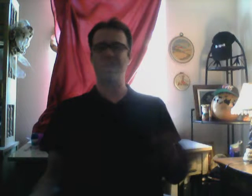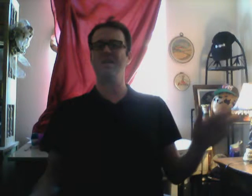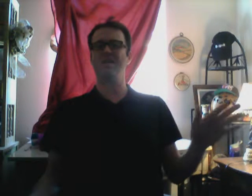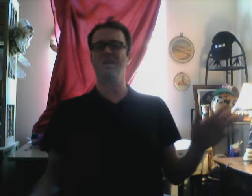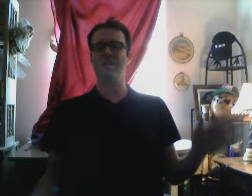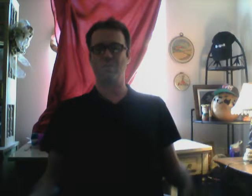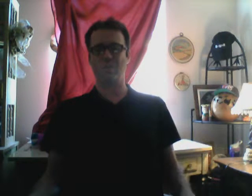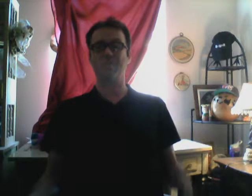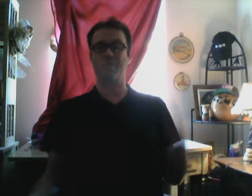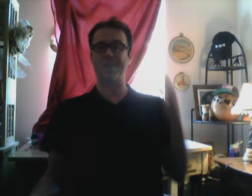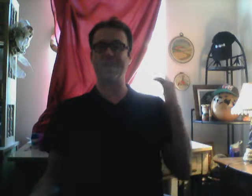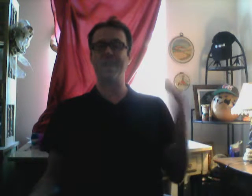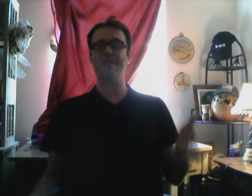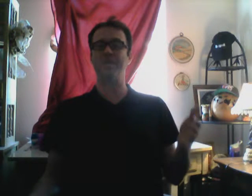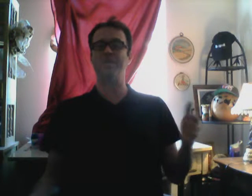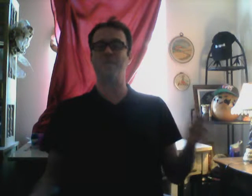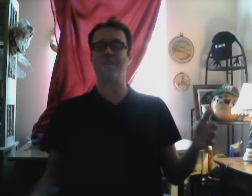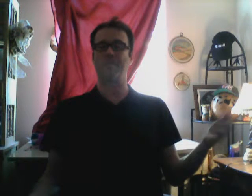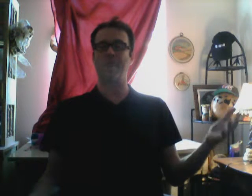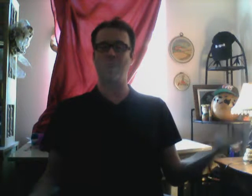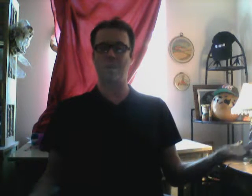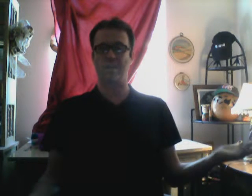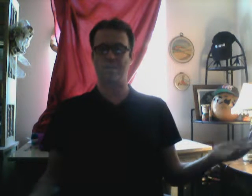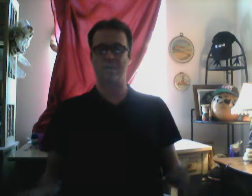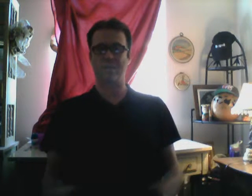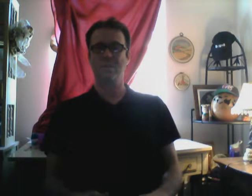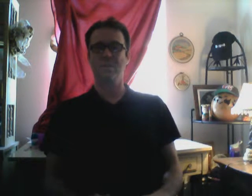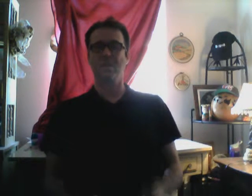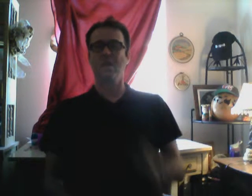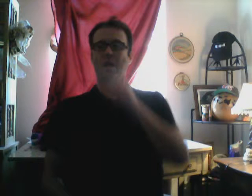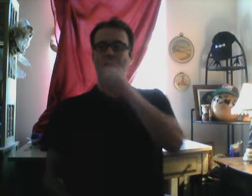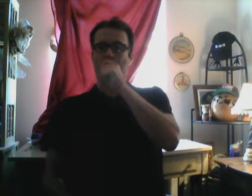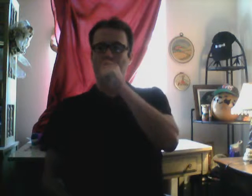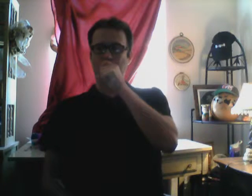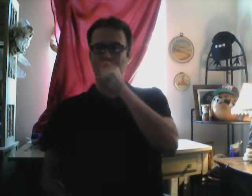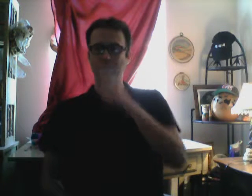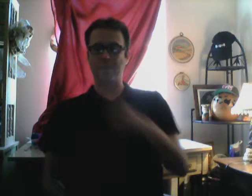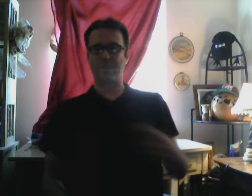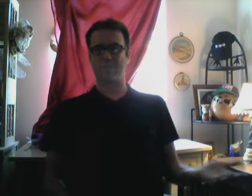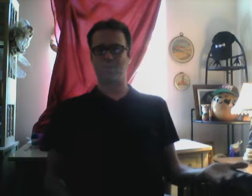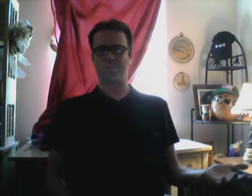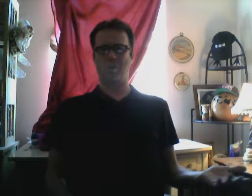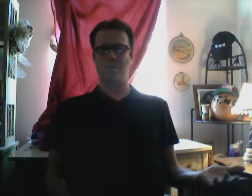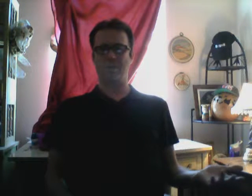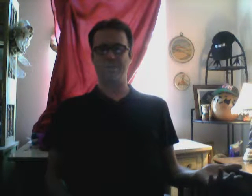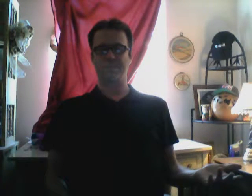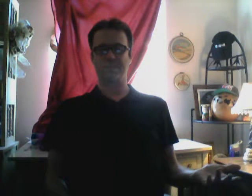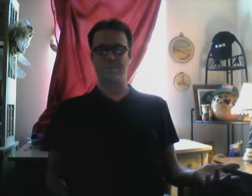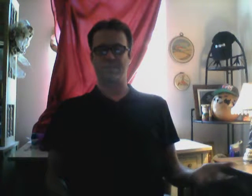Hell no. So they hate me trying to get my wallet back because they were smart enough to steal it.